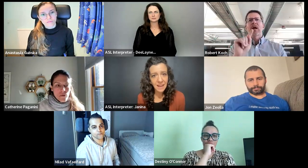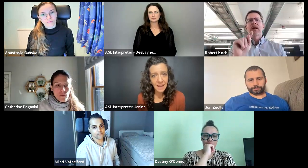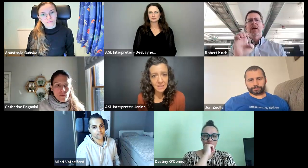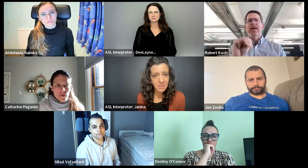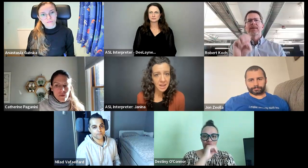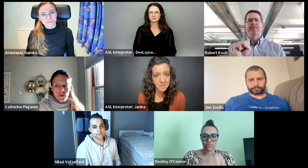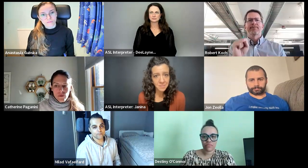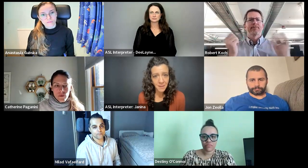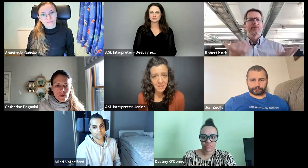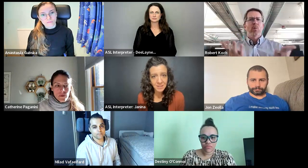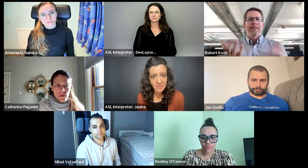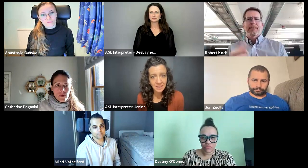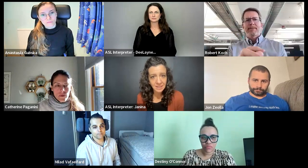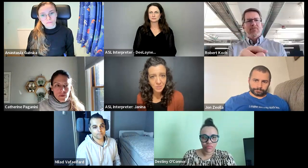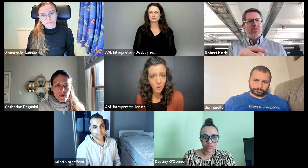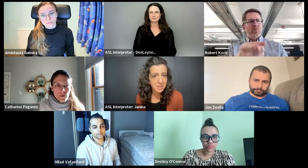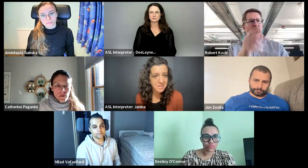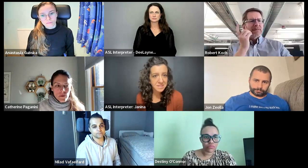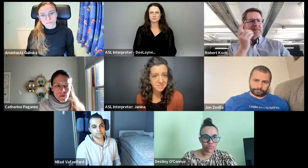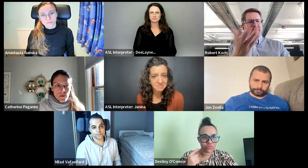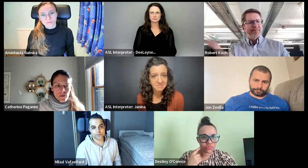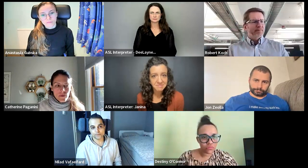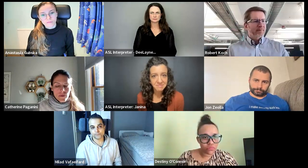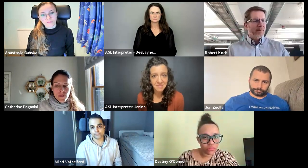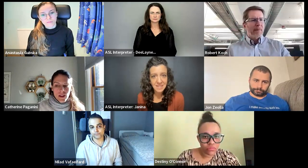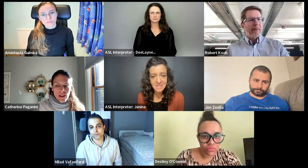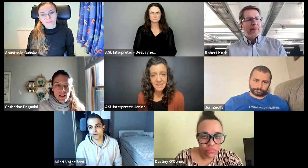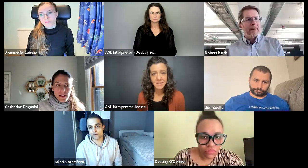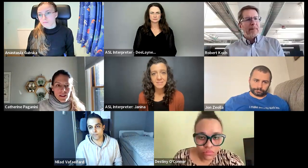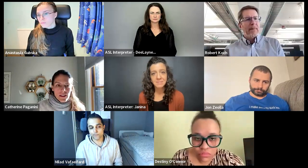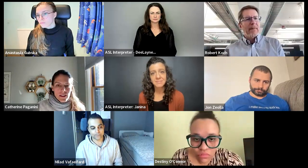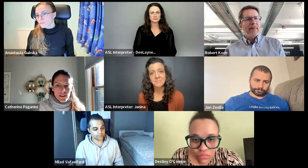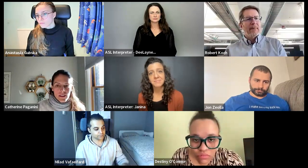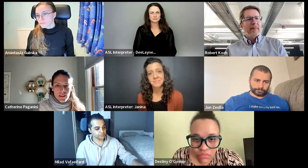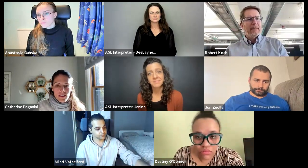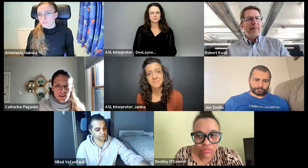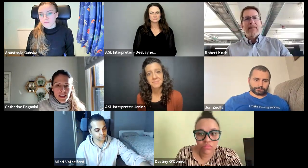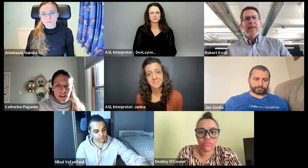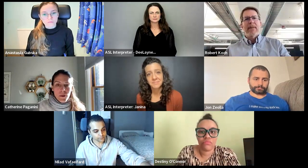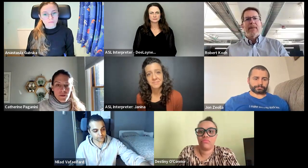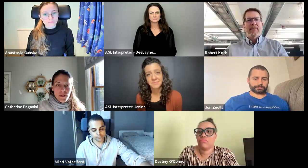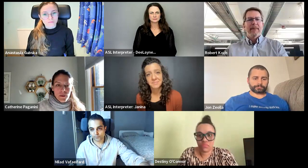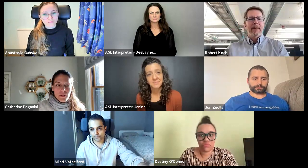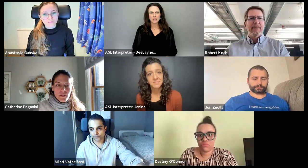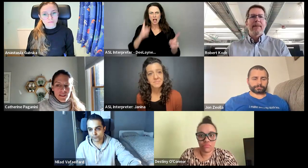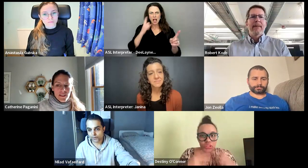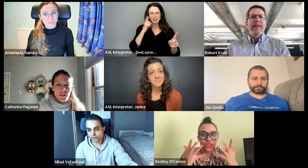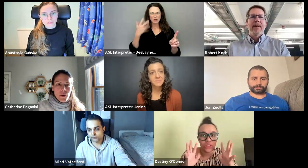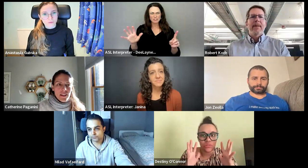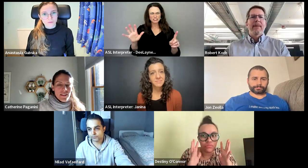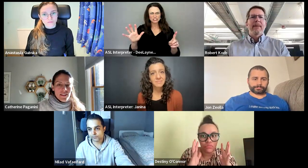next action item on the agenda is what destiny. I think we're through